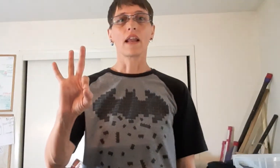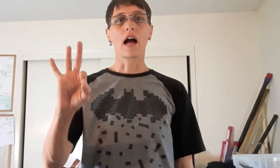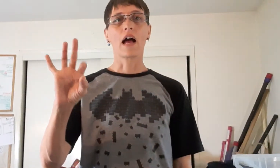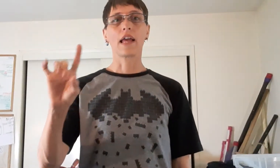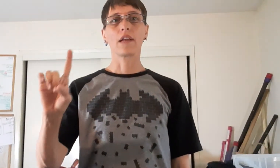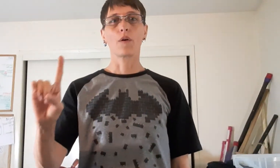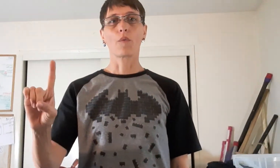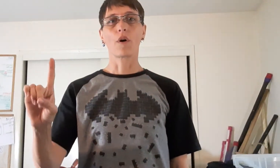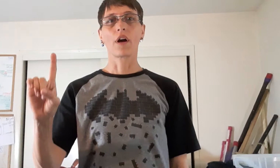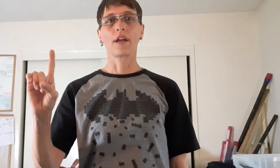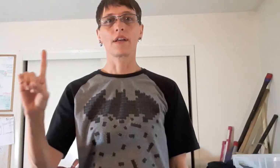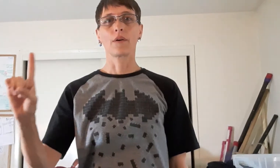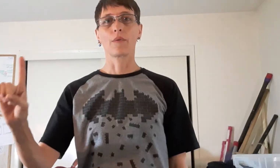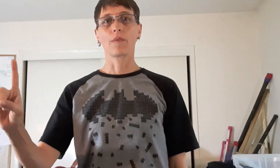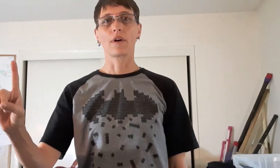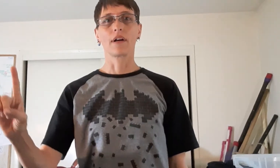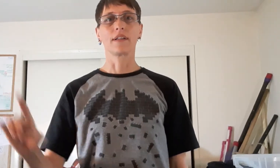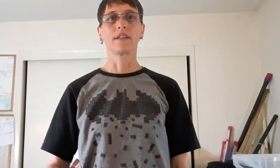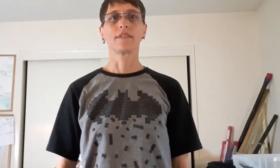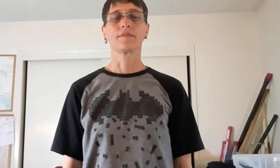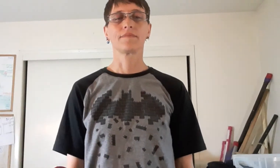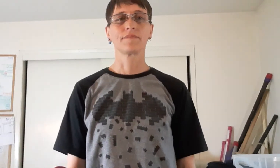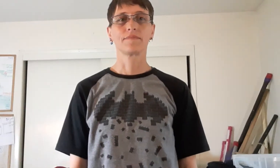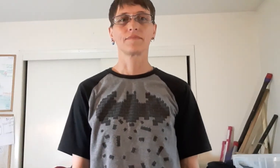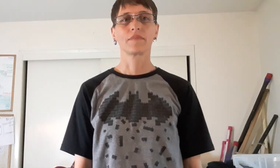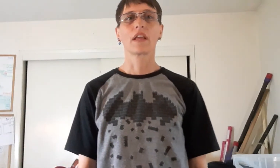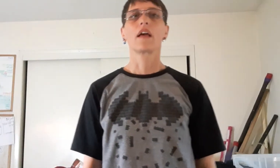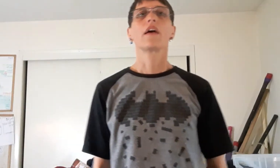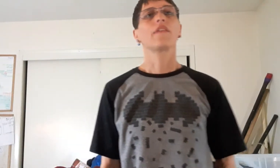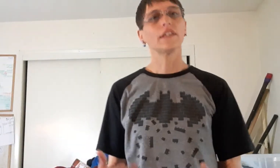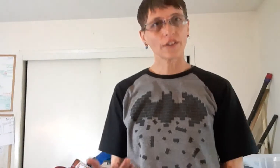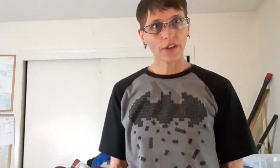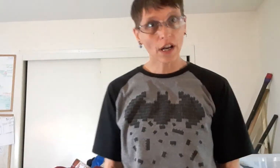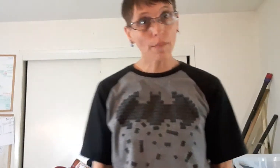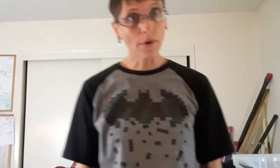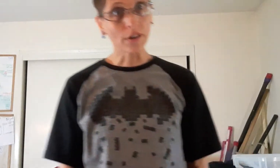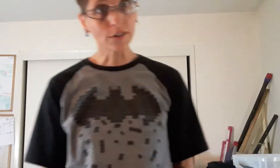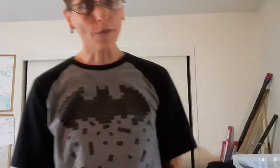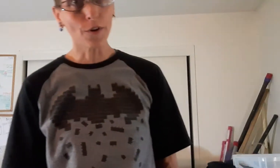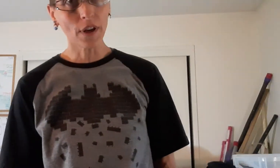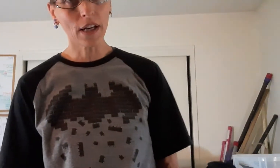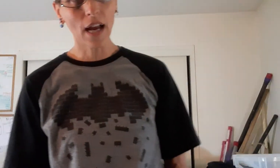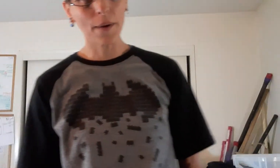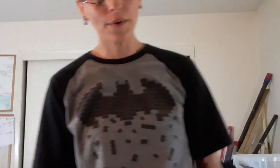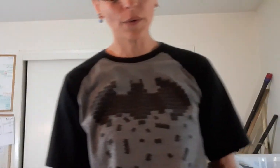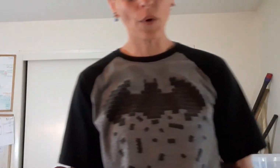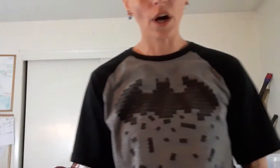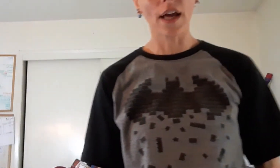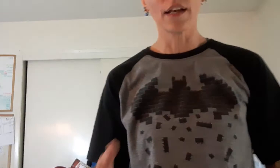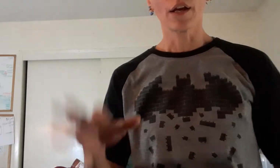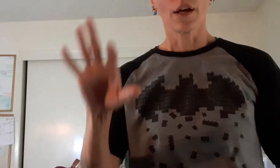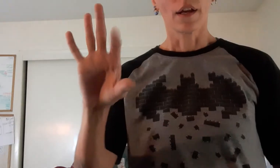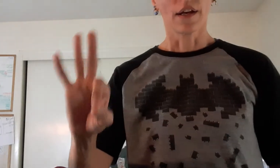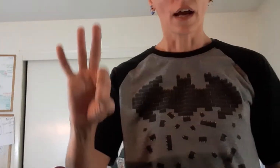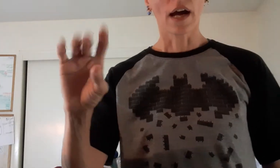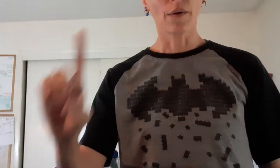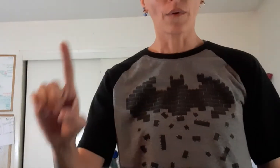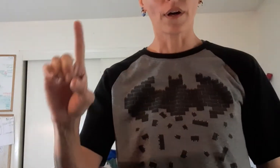9-1-1. These are the numbers. So if you need 9-1-1. 9-1